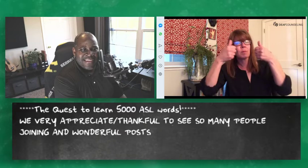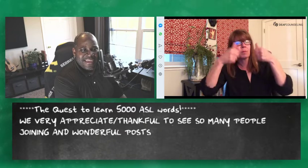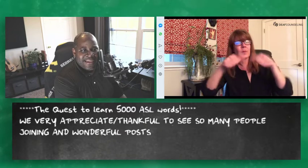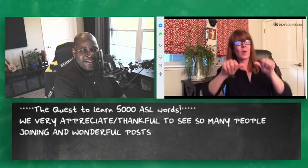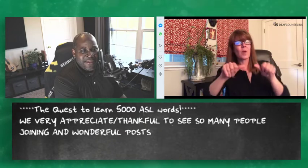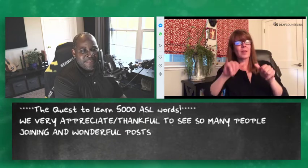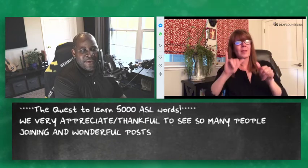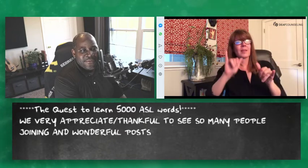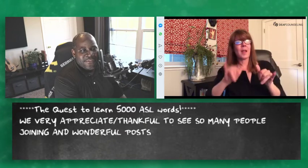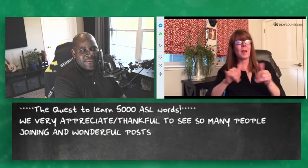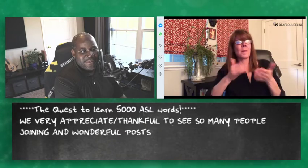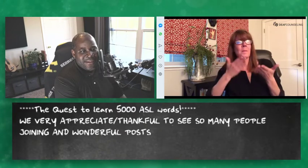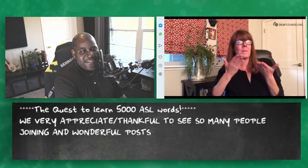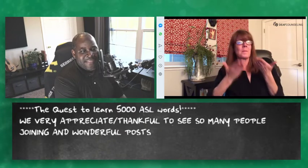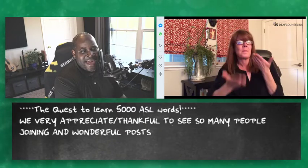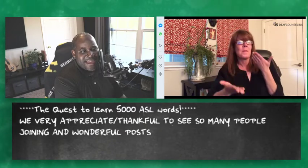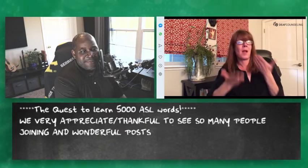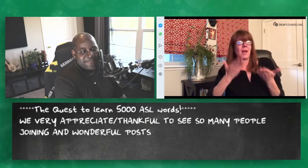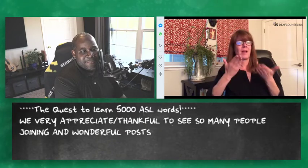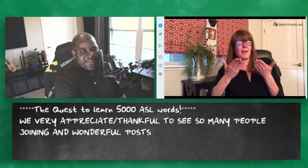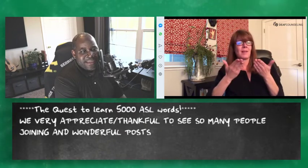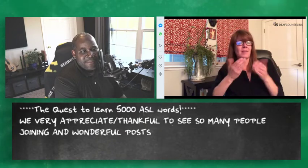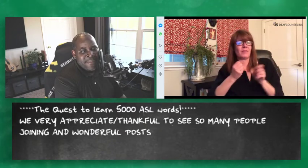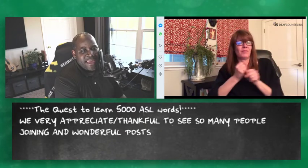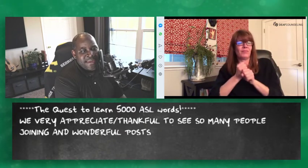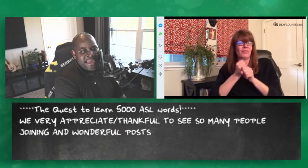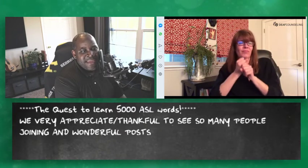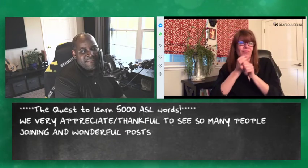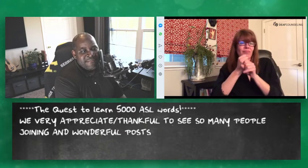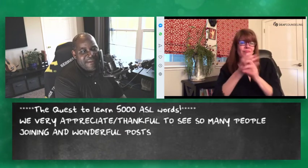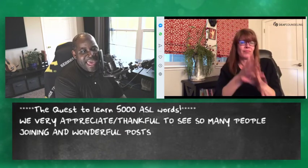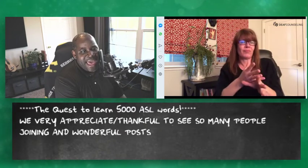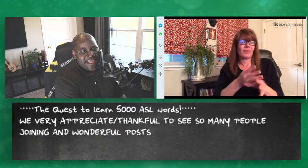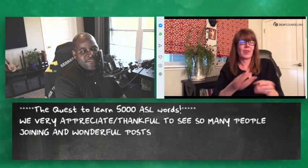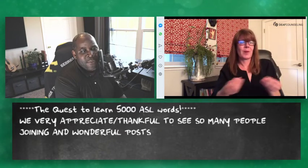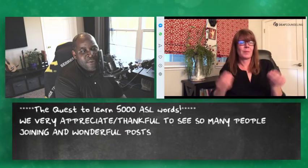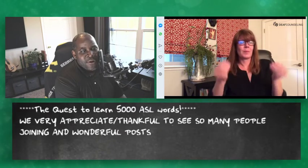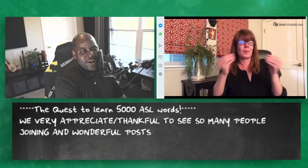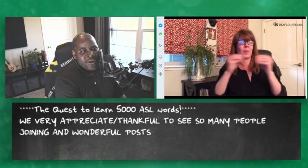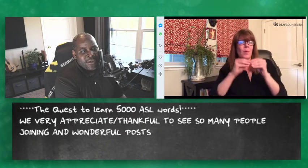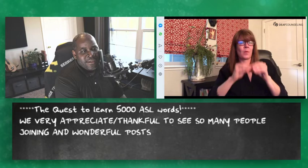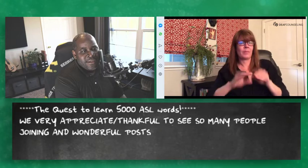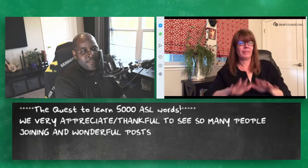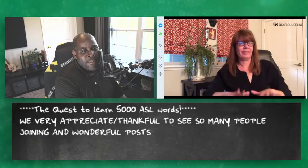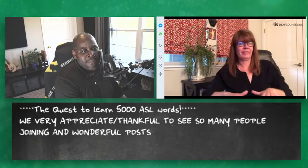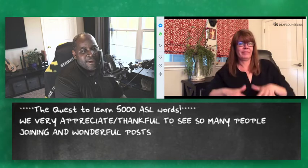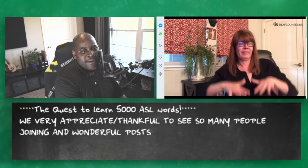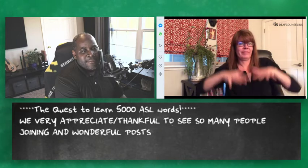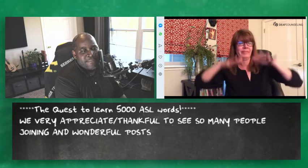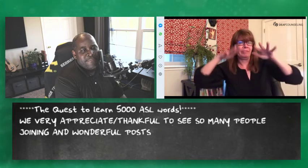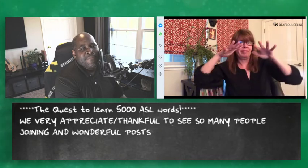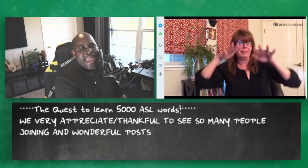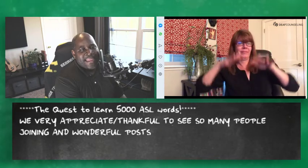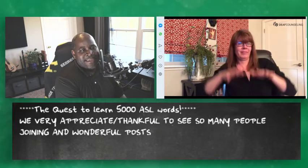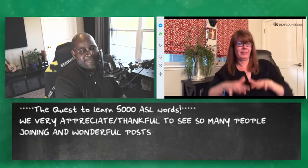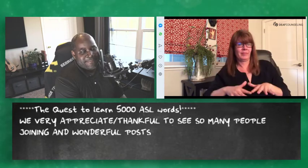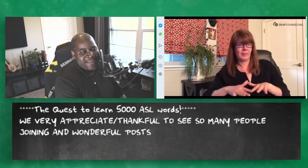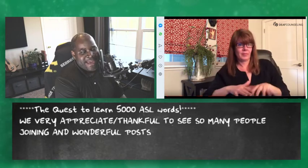post that maybe adds more panic yeah